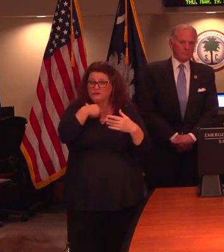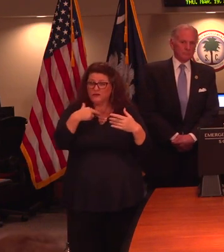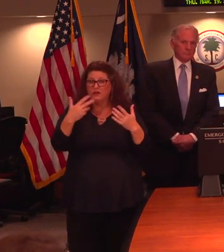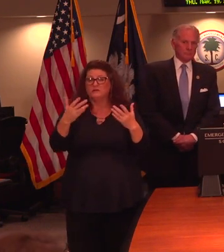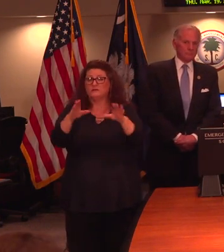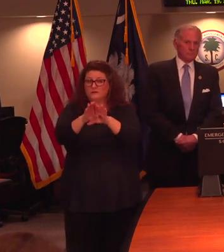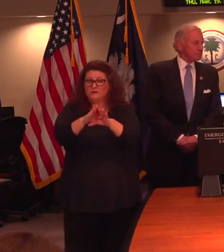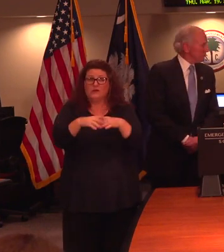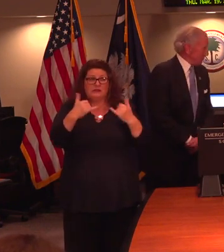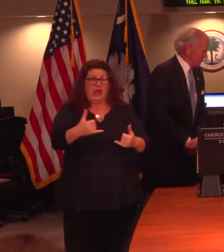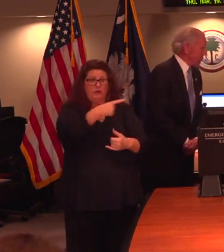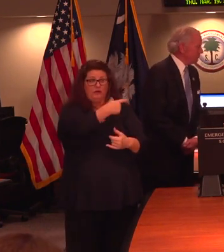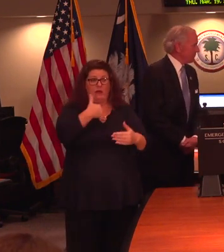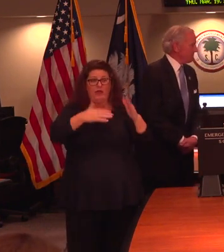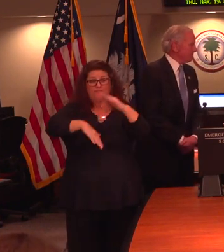beyond March 31st?